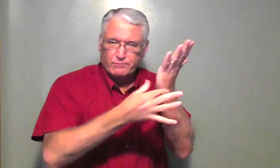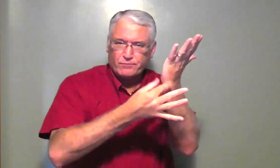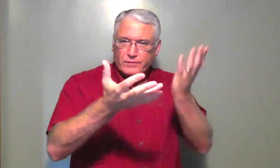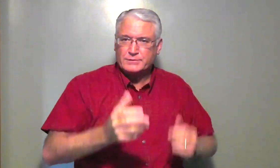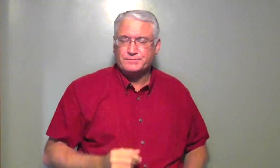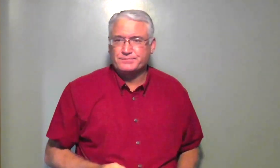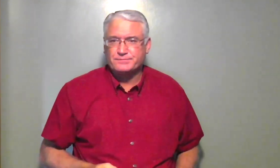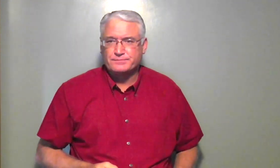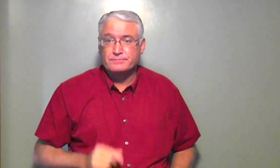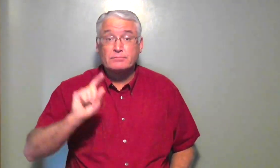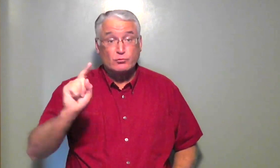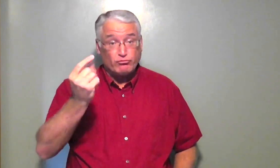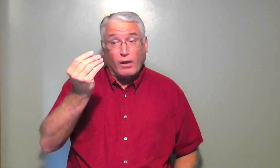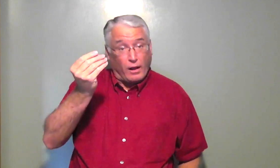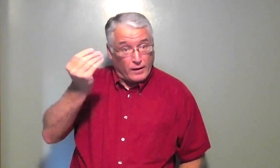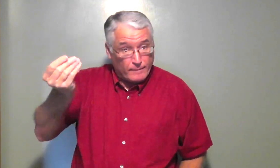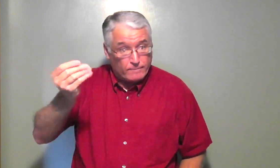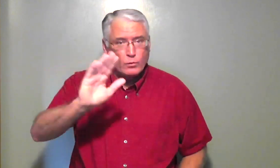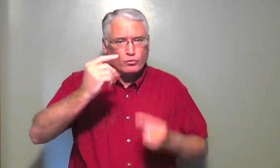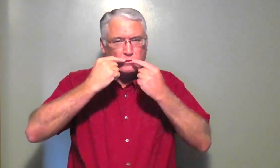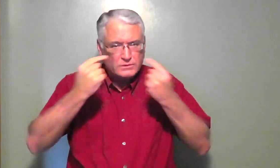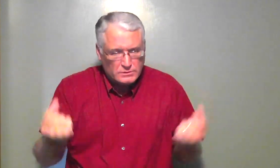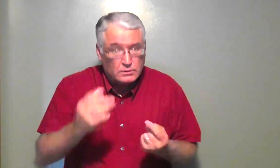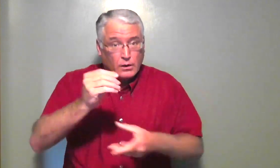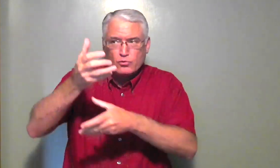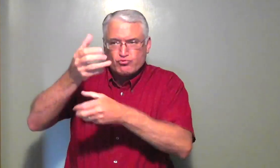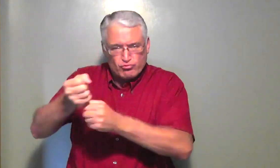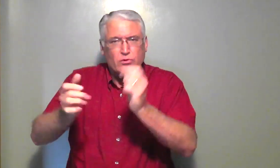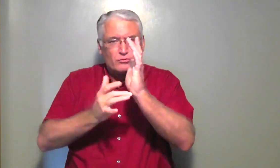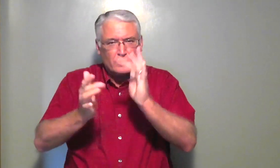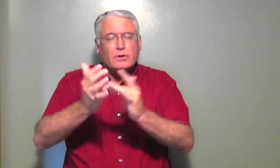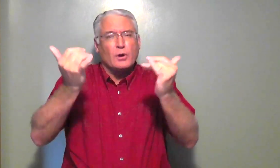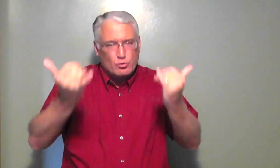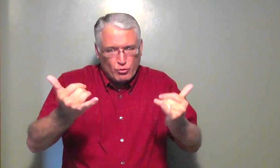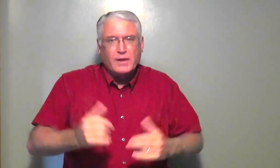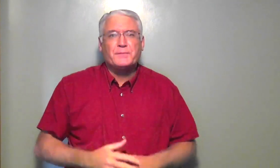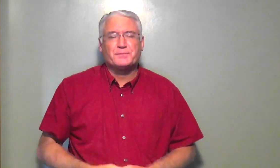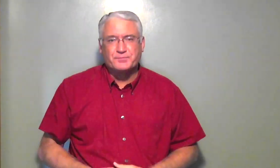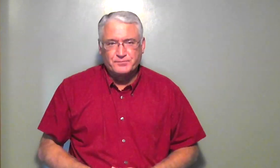because they are of the flesh. Just give him your sins and trust in him today.